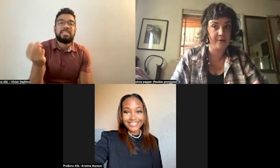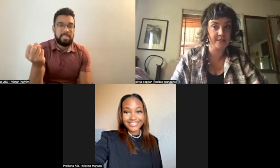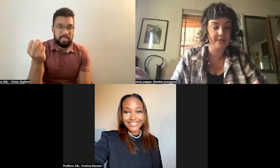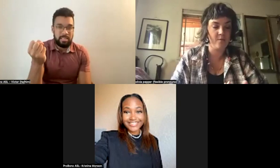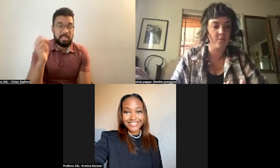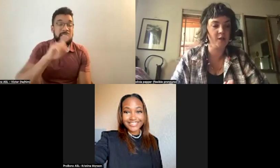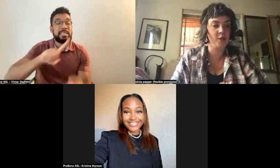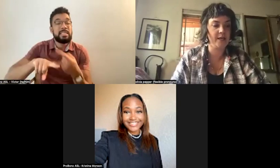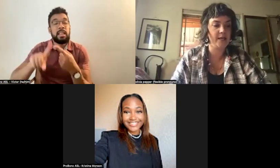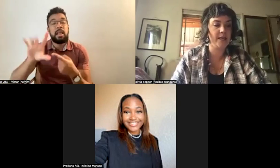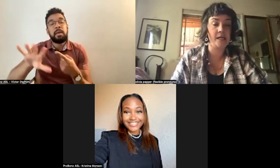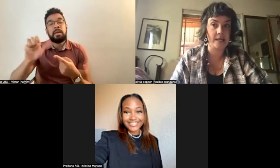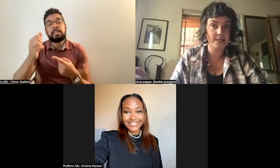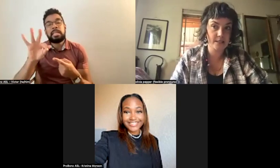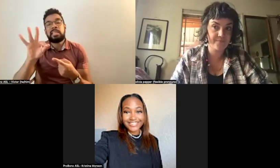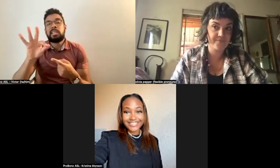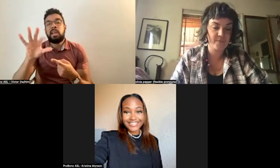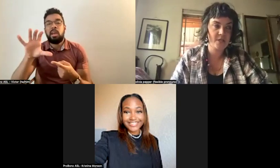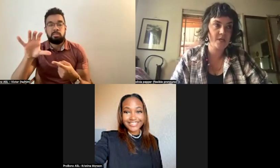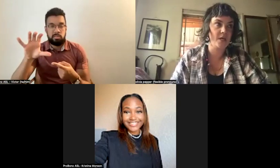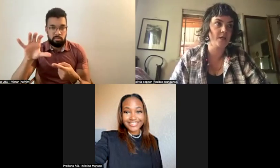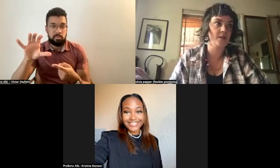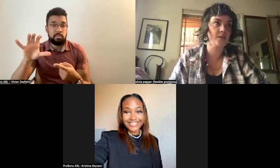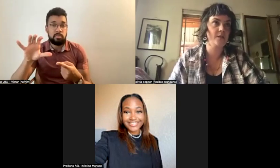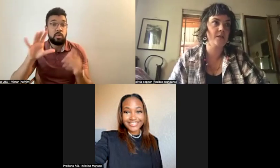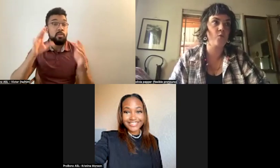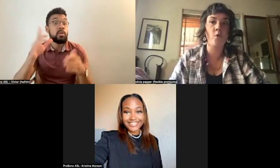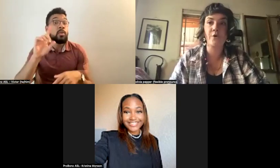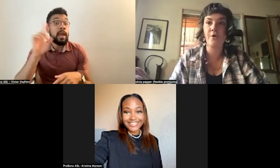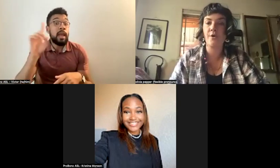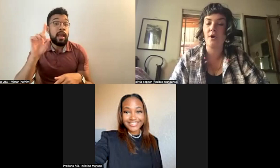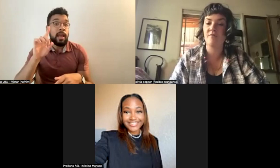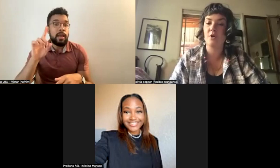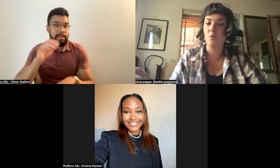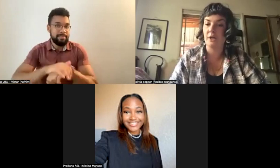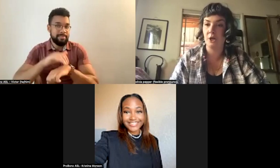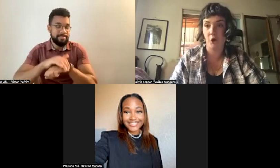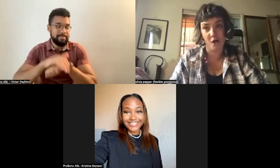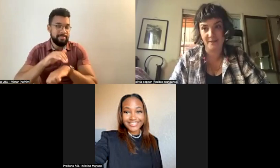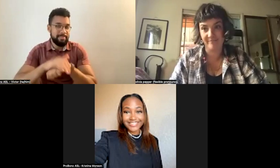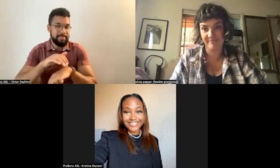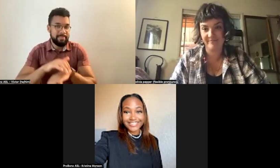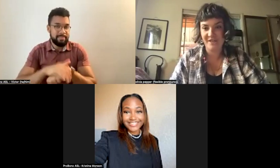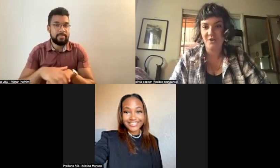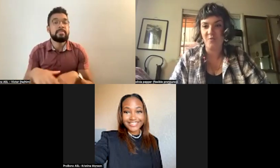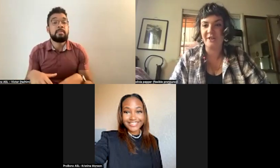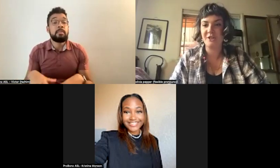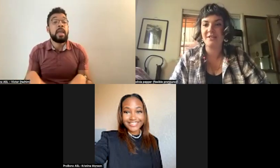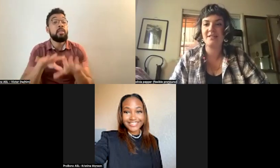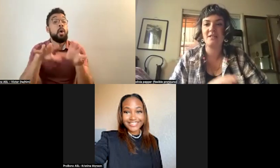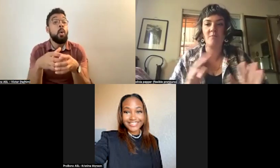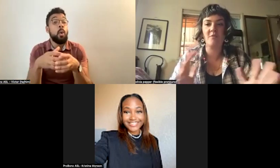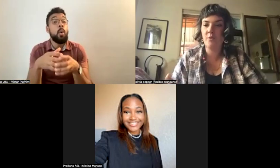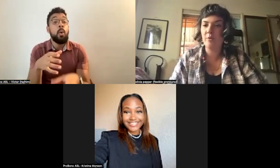and we're going to look at England and the Order of the Golden Dawn, which